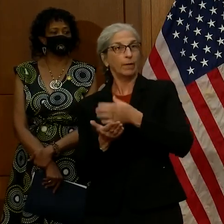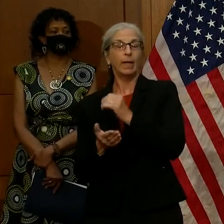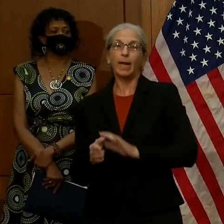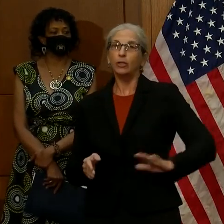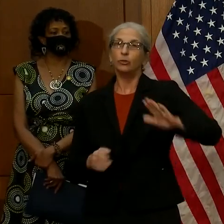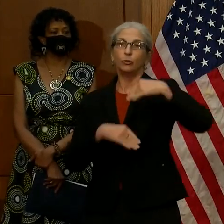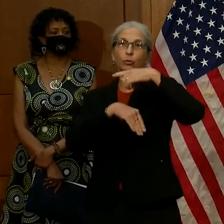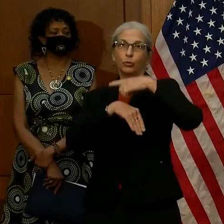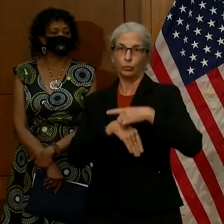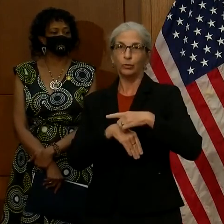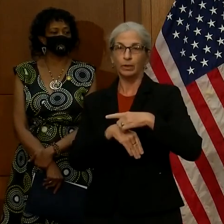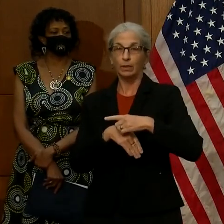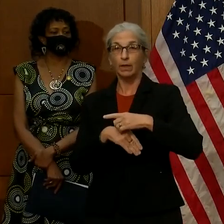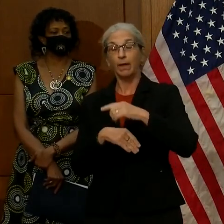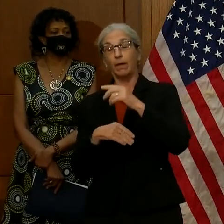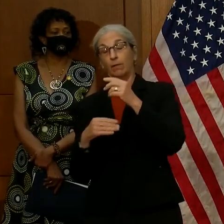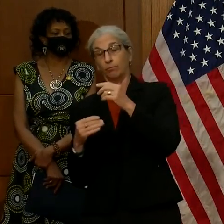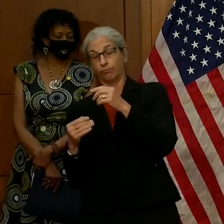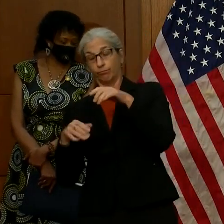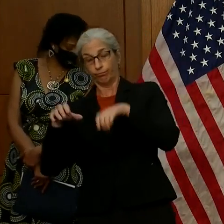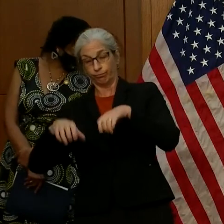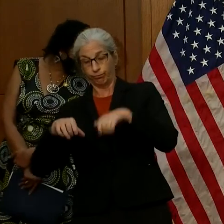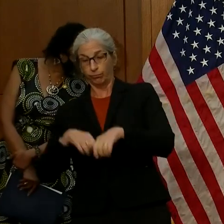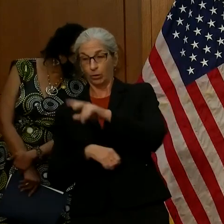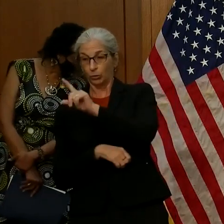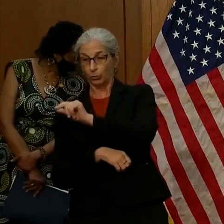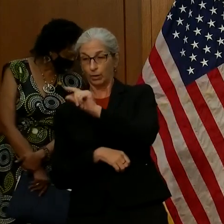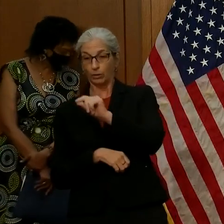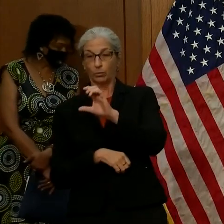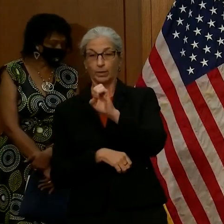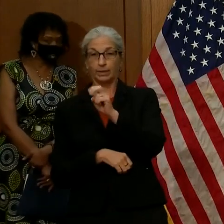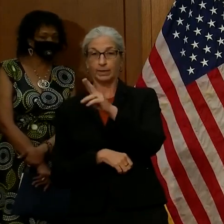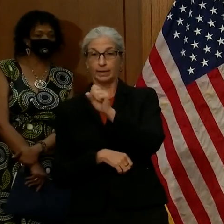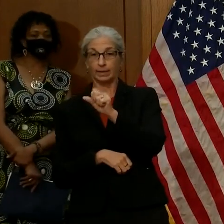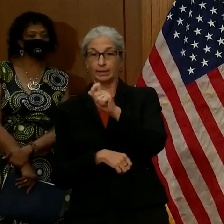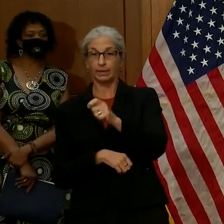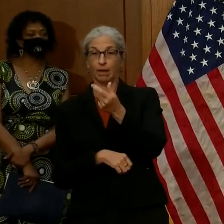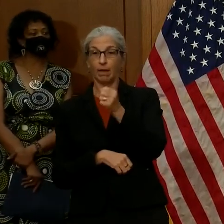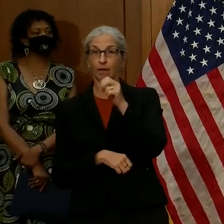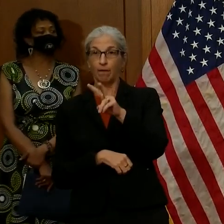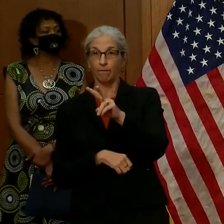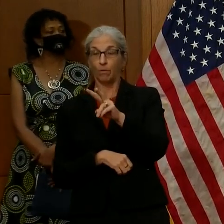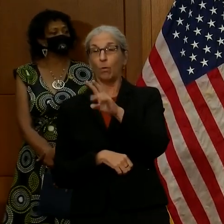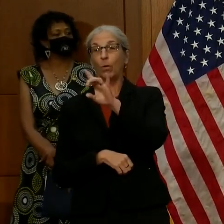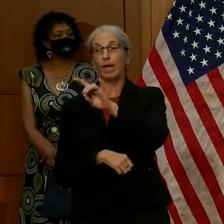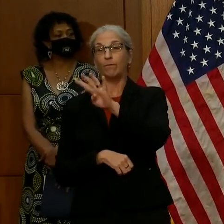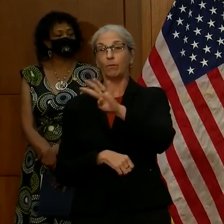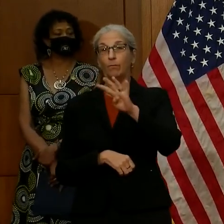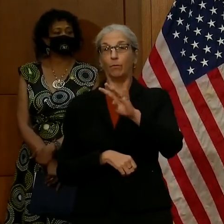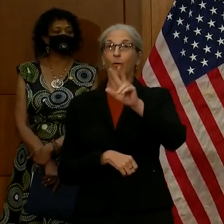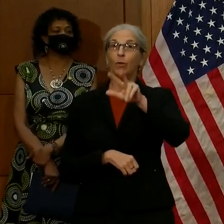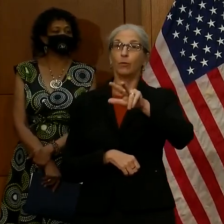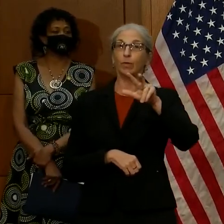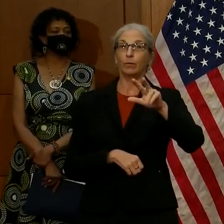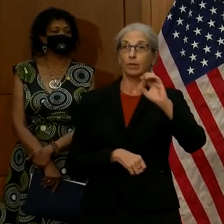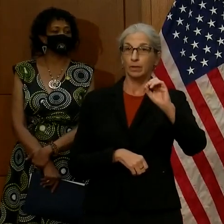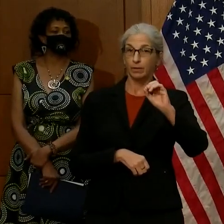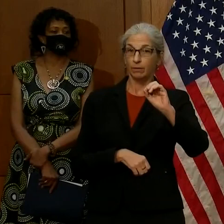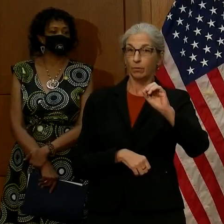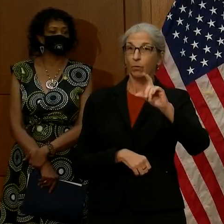Visit 2020census.gov or call 844-330